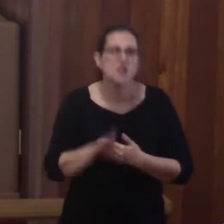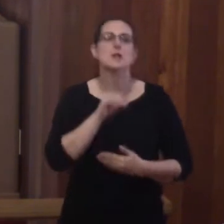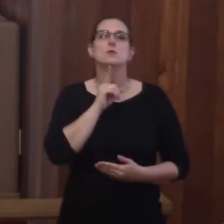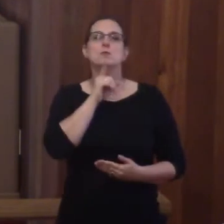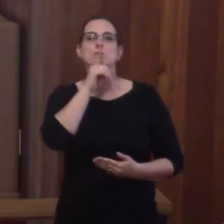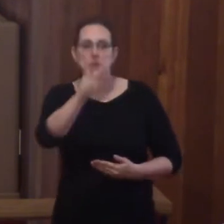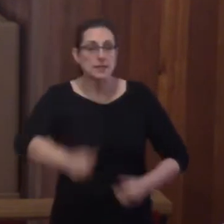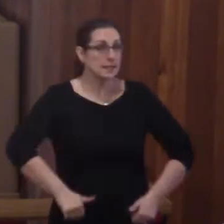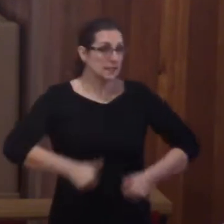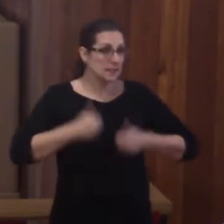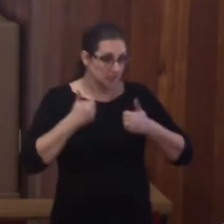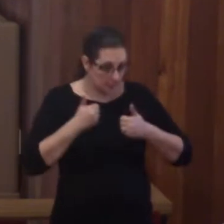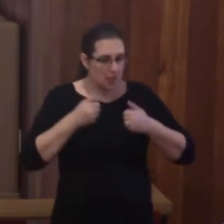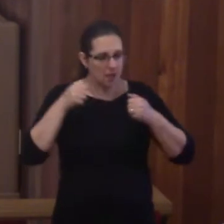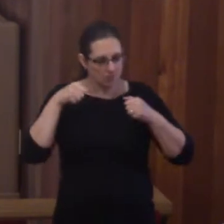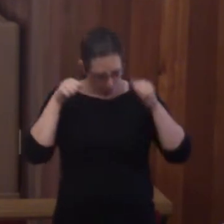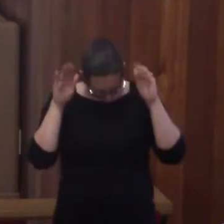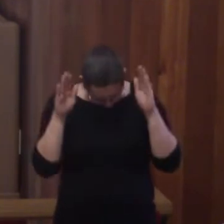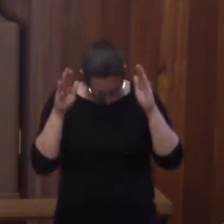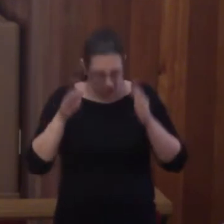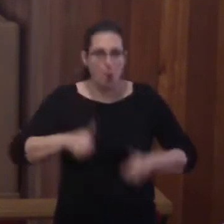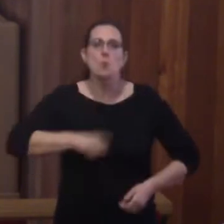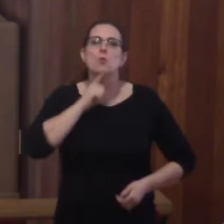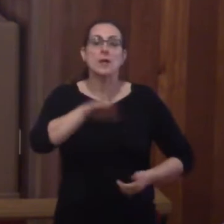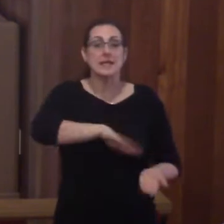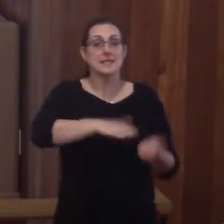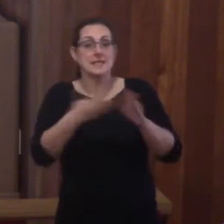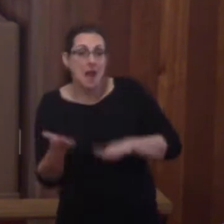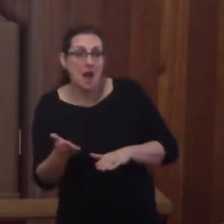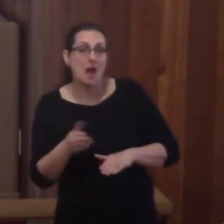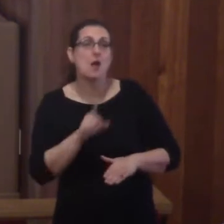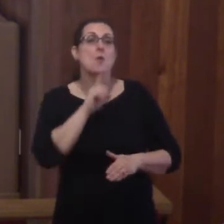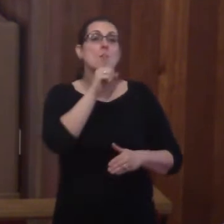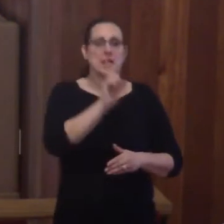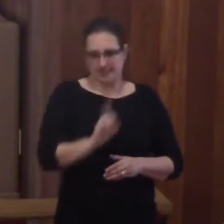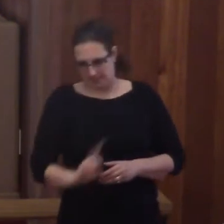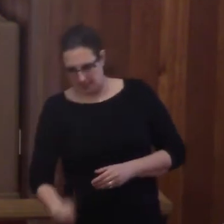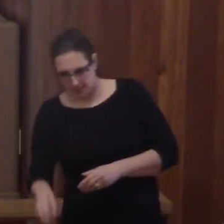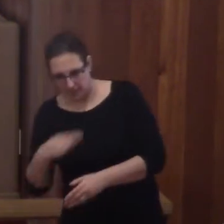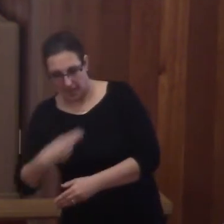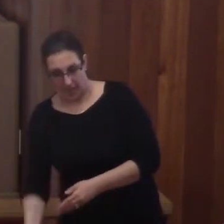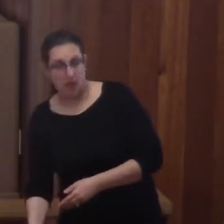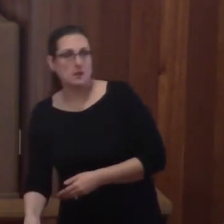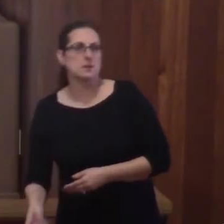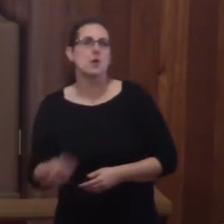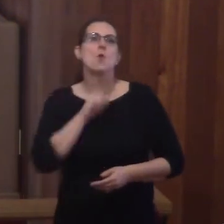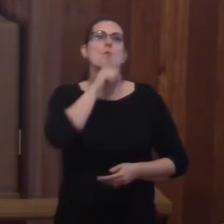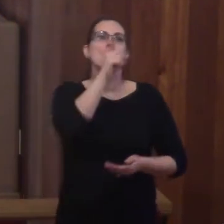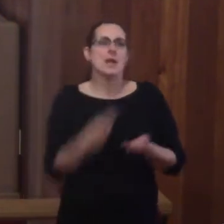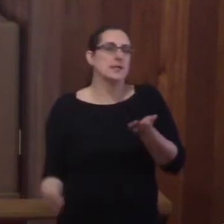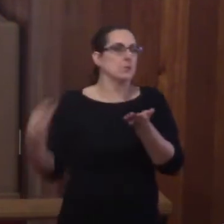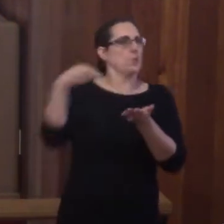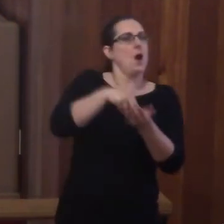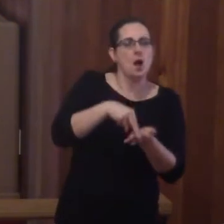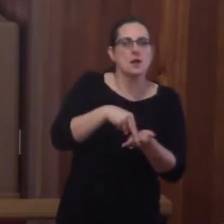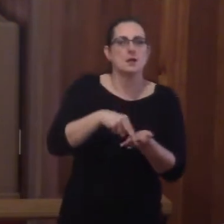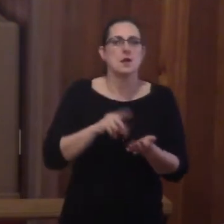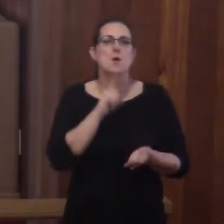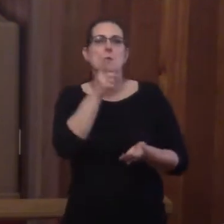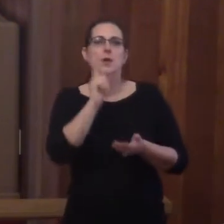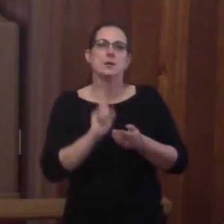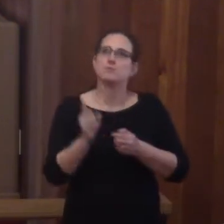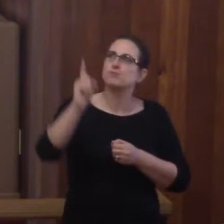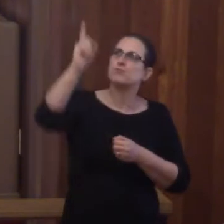really lived obediently, who really died, who really descended into hell, who really rose, who really